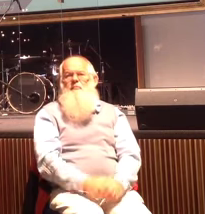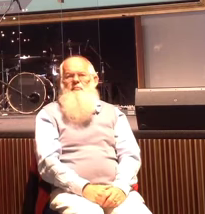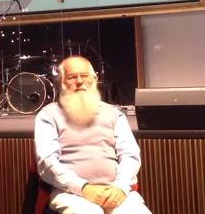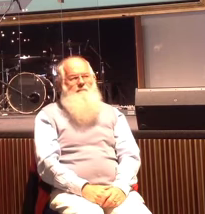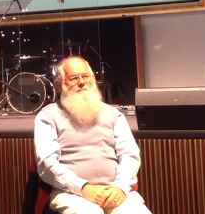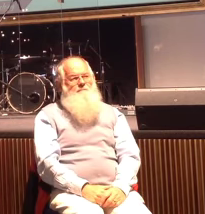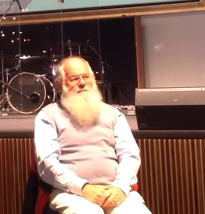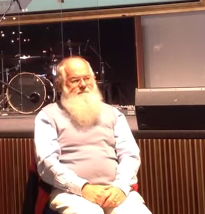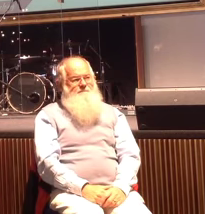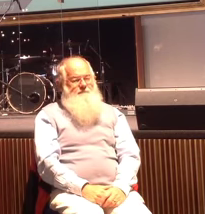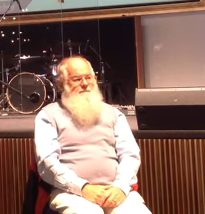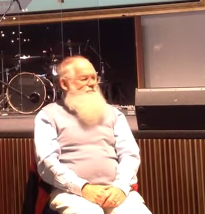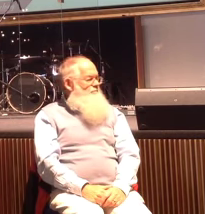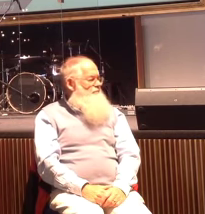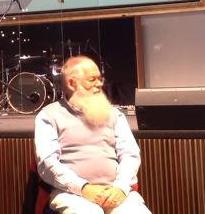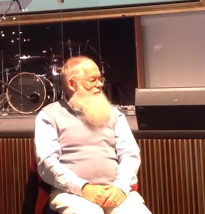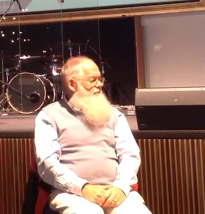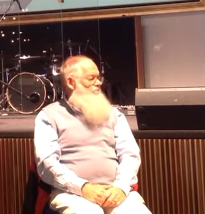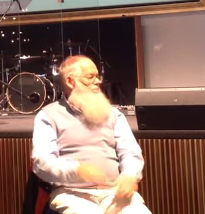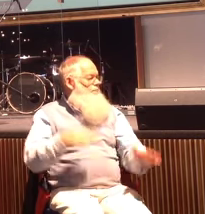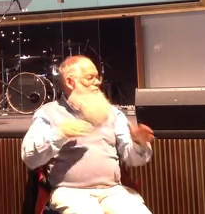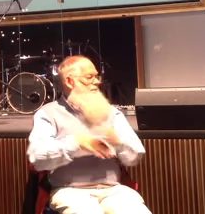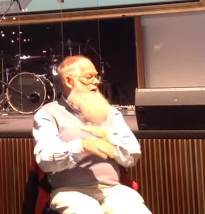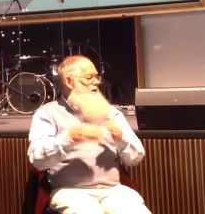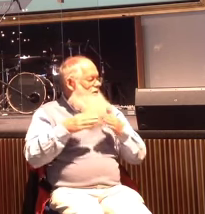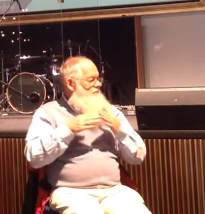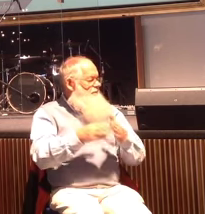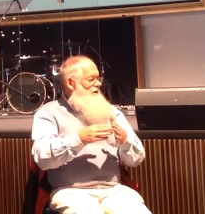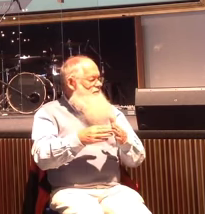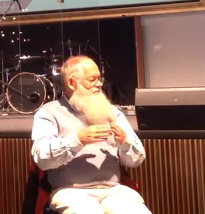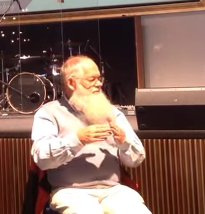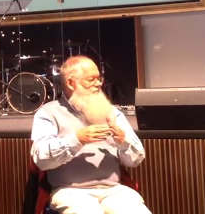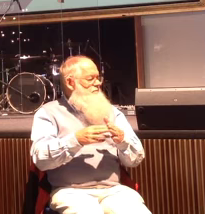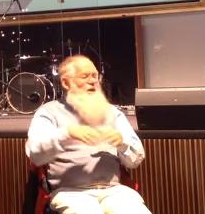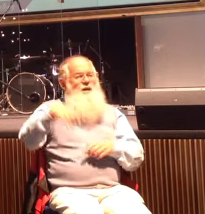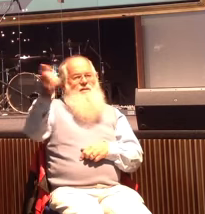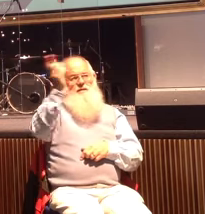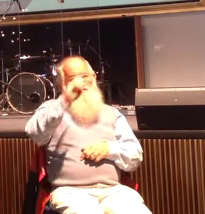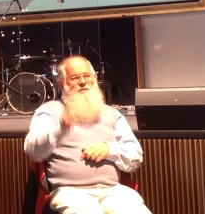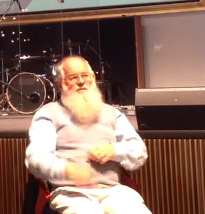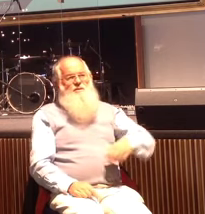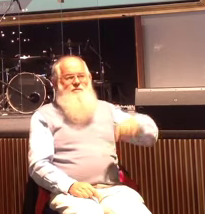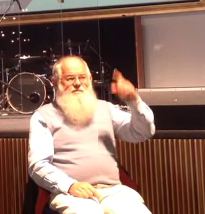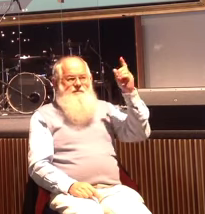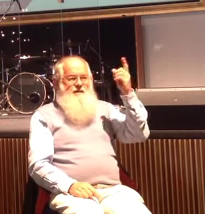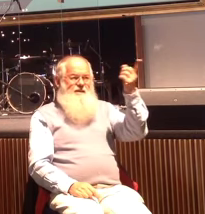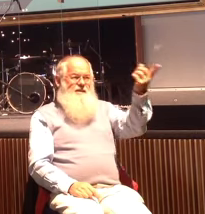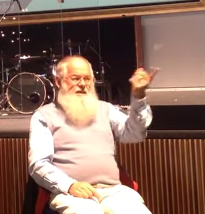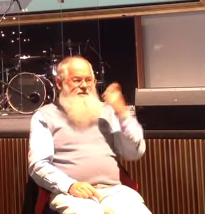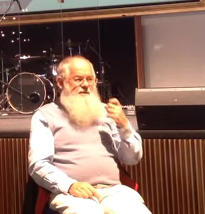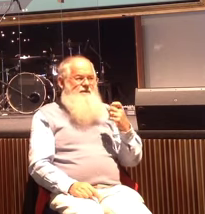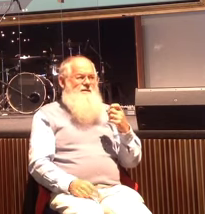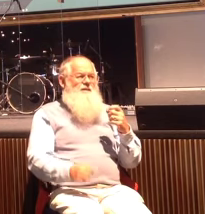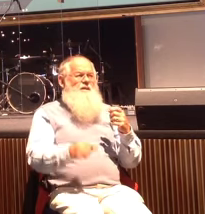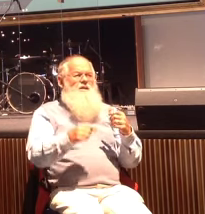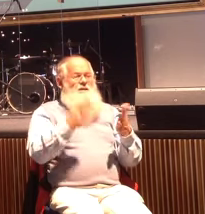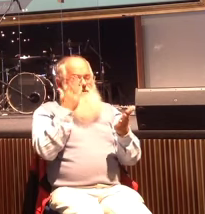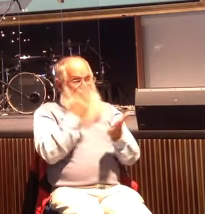So they're in the boat, and a storm comes. The reality of life is this. I have seen